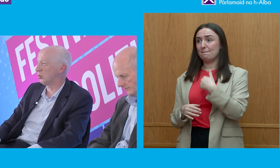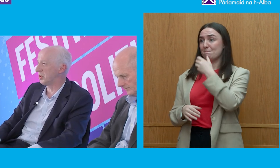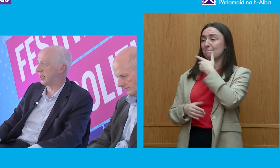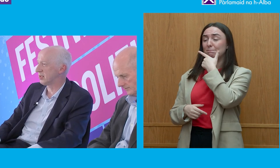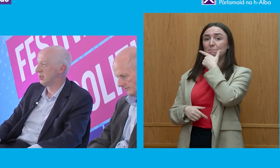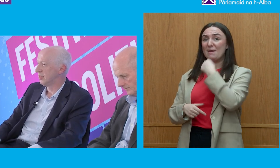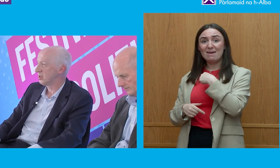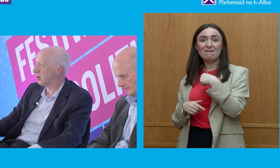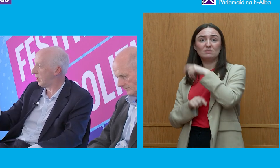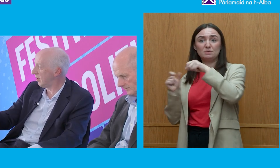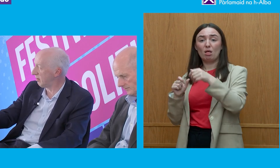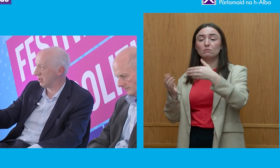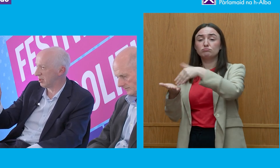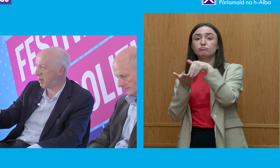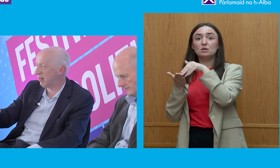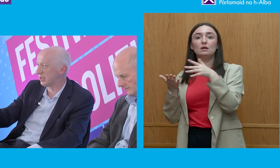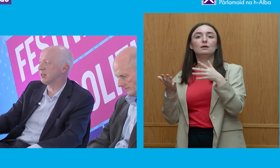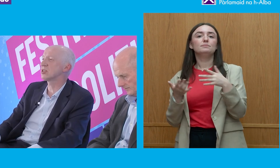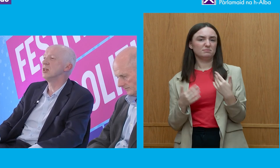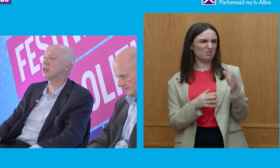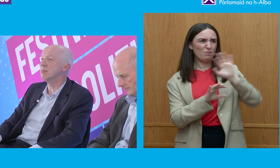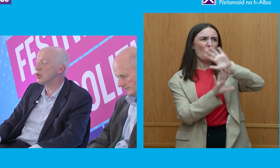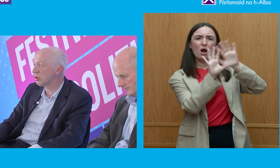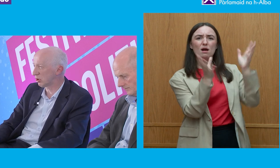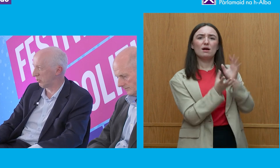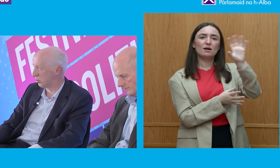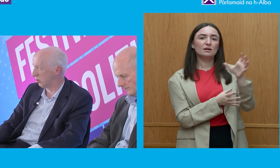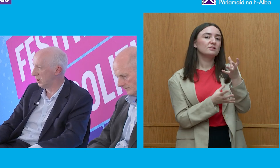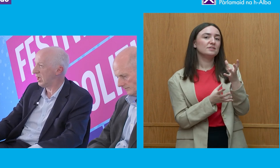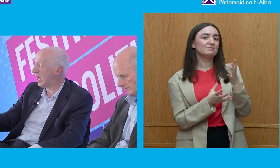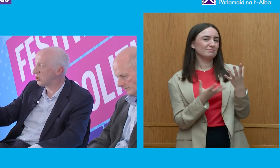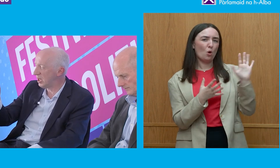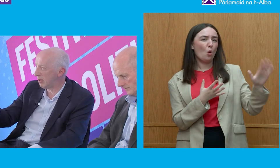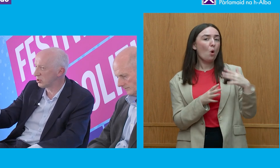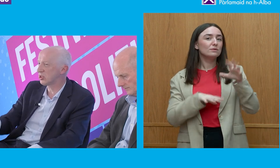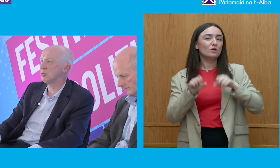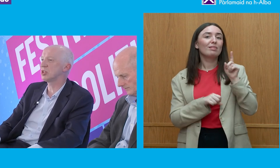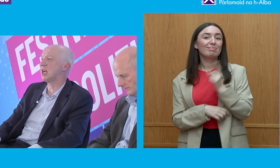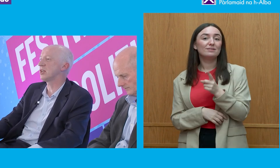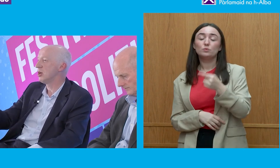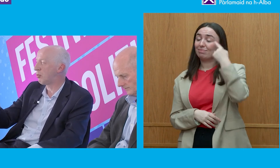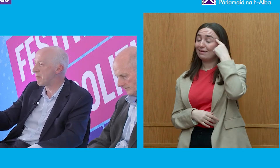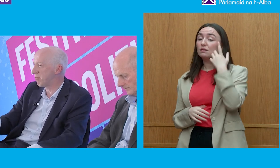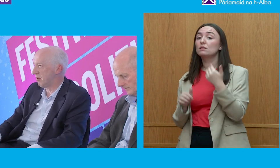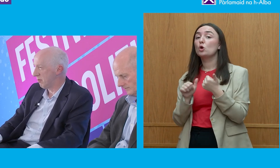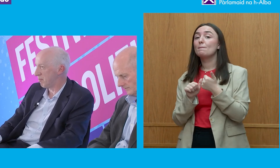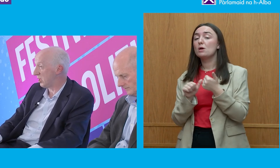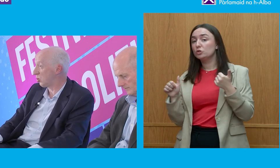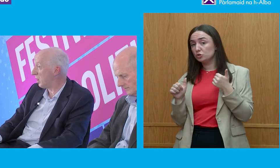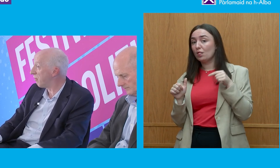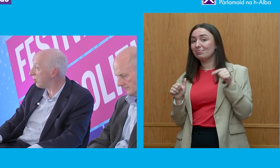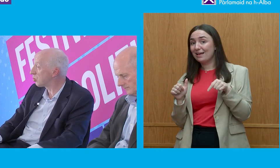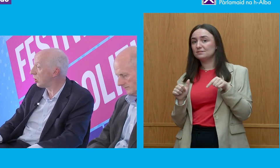countries struggle with that. So I think that the battle against commercial corruption actually helps us to understand why Britain